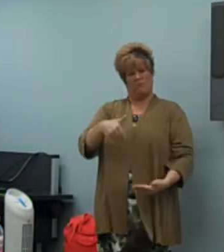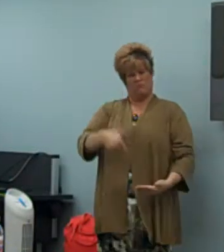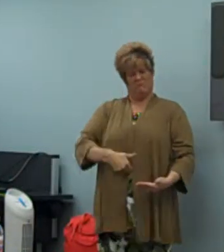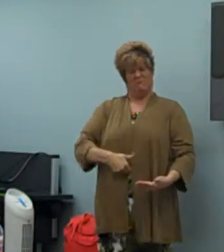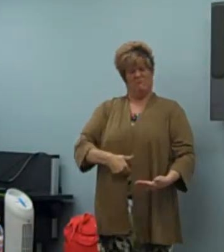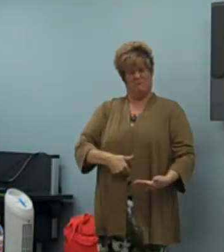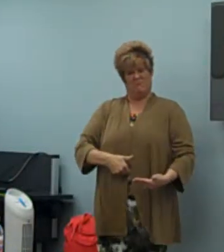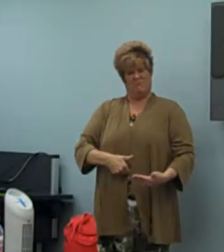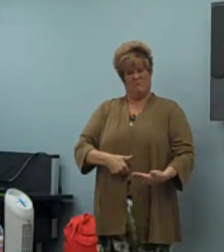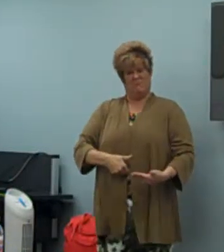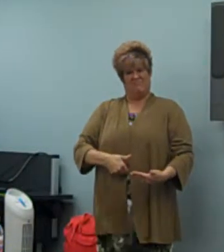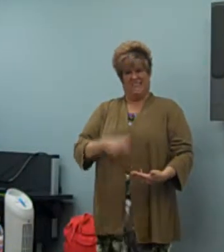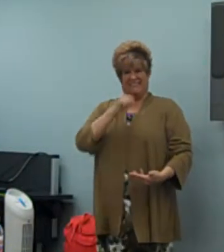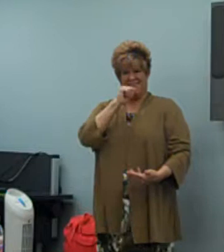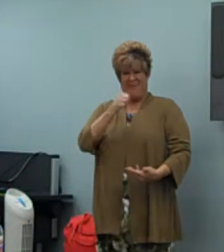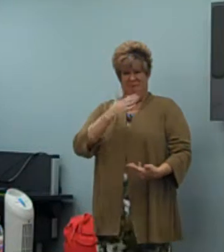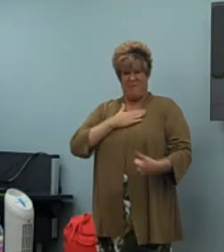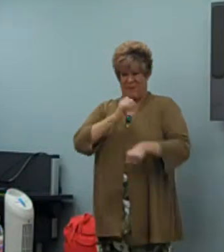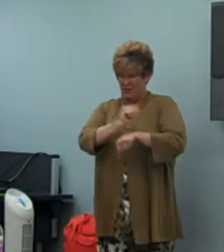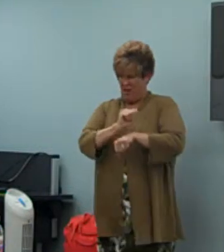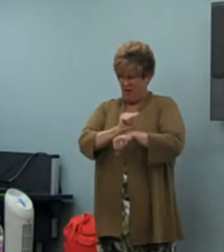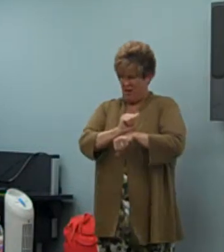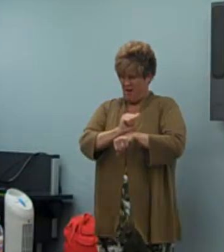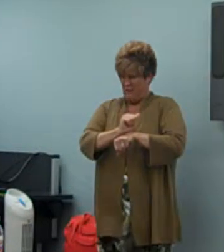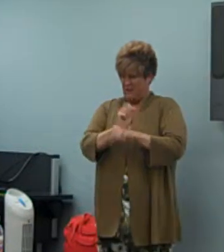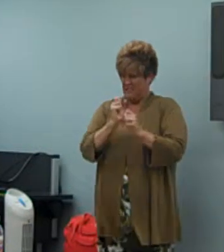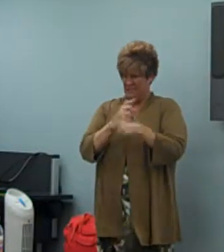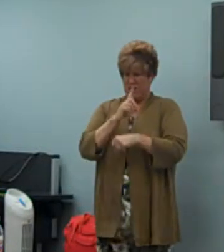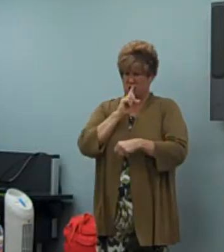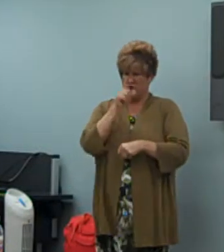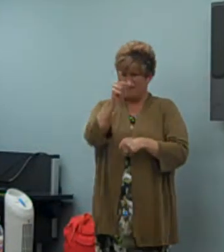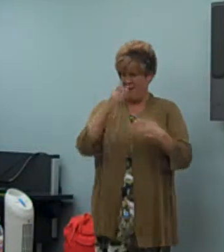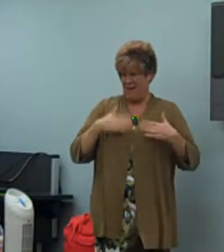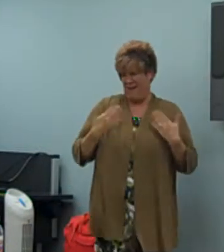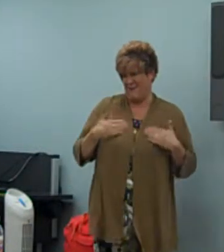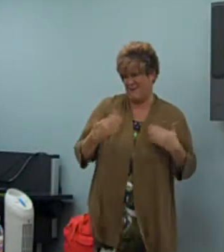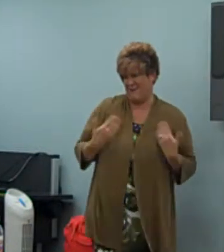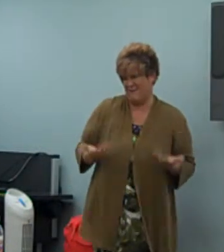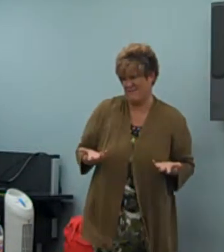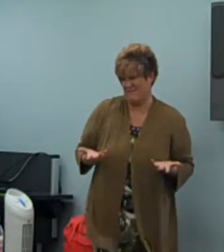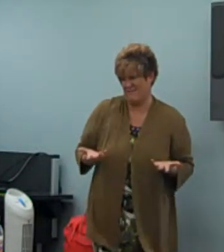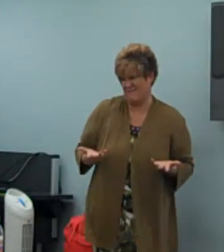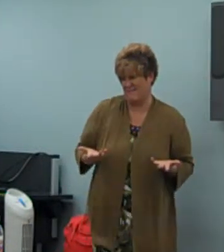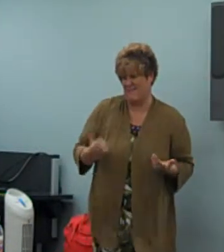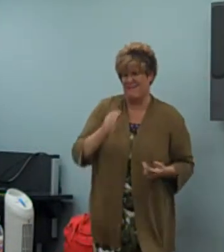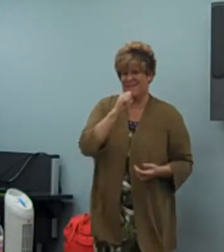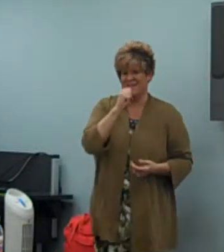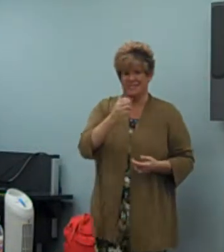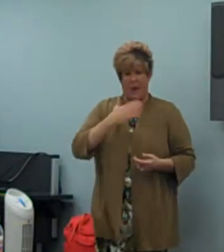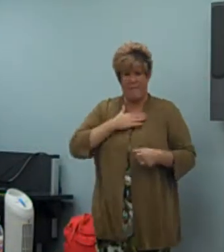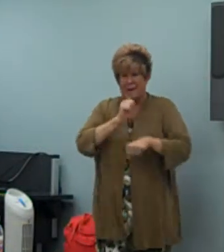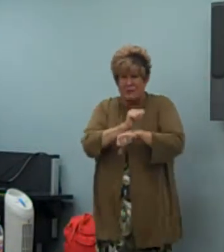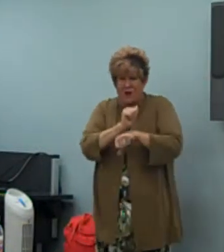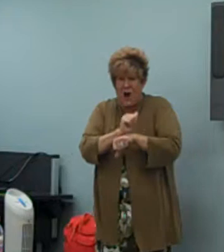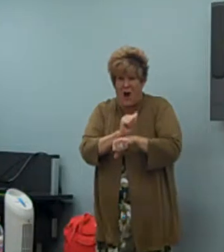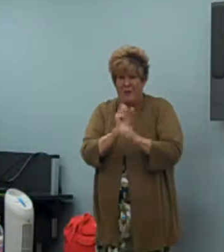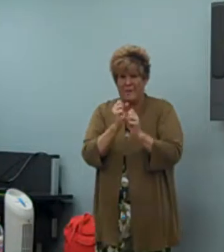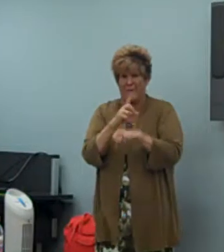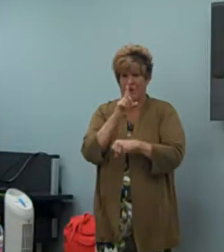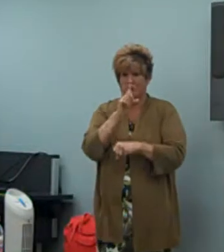think to yourself, and you'll feel in your gut that this isn't my job. It's not my